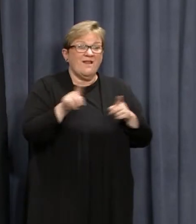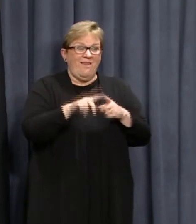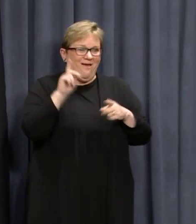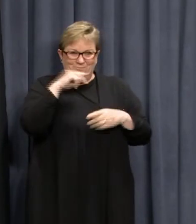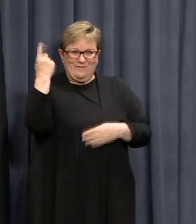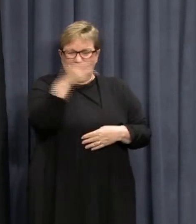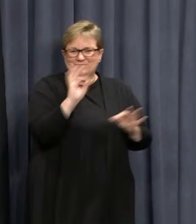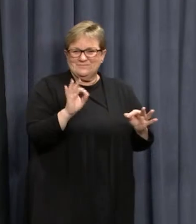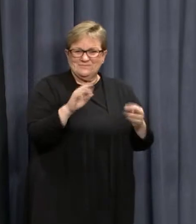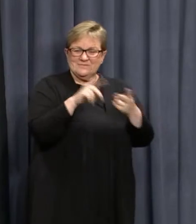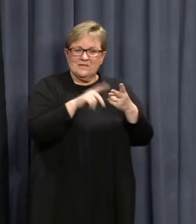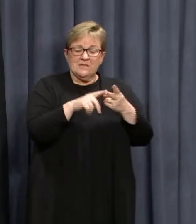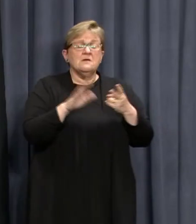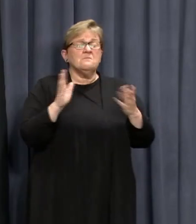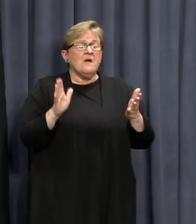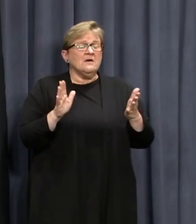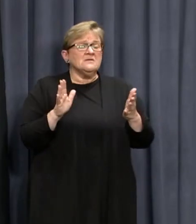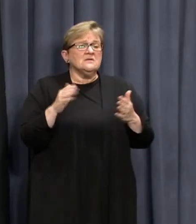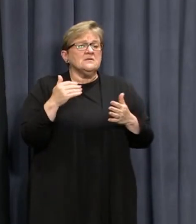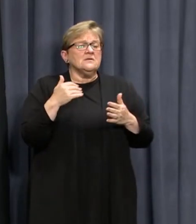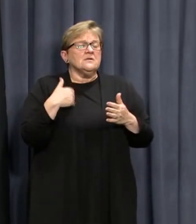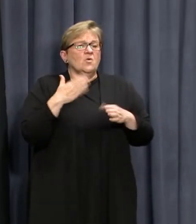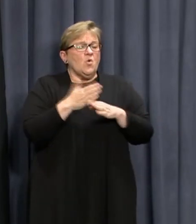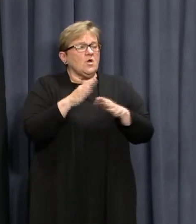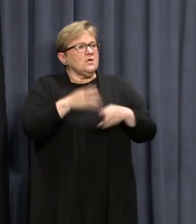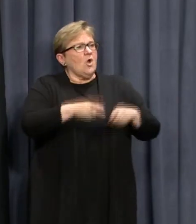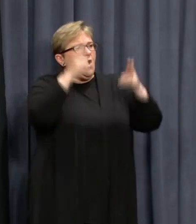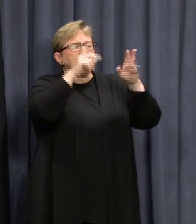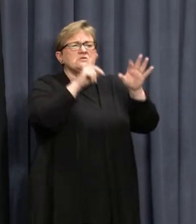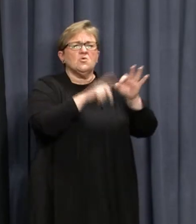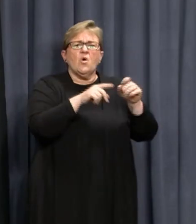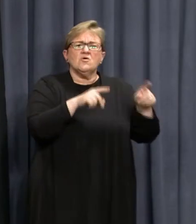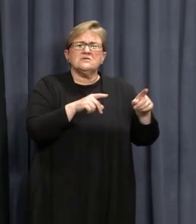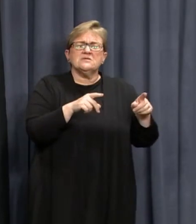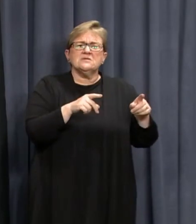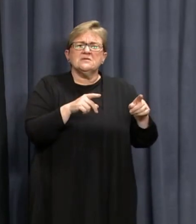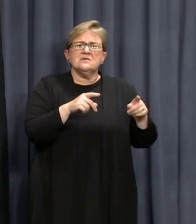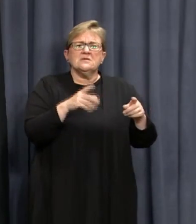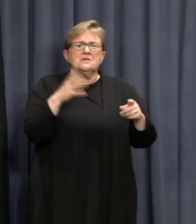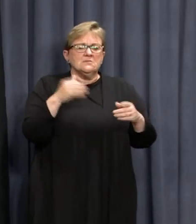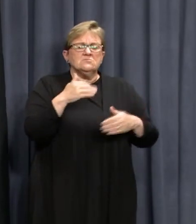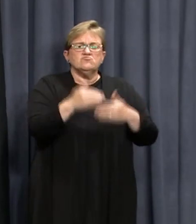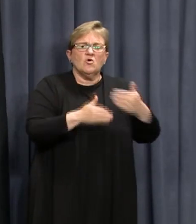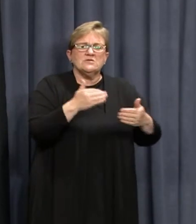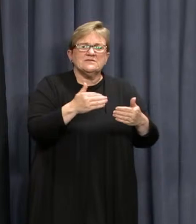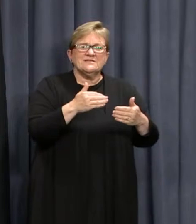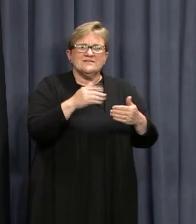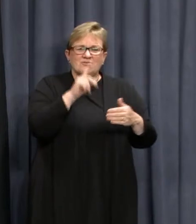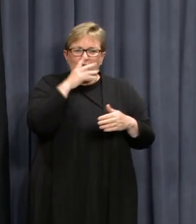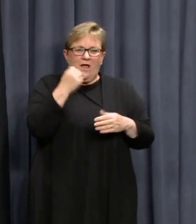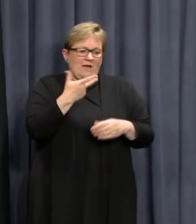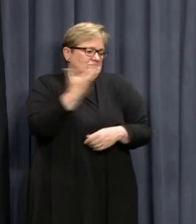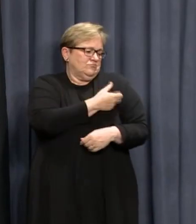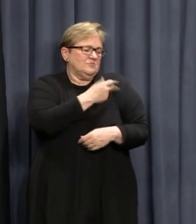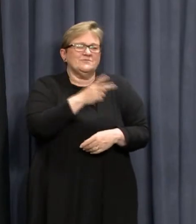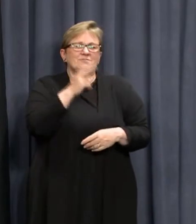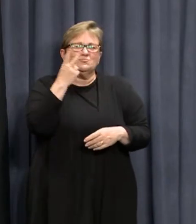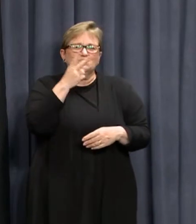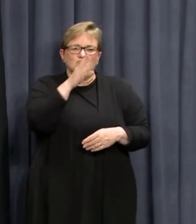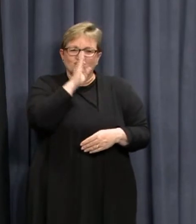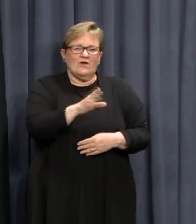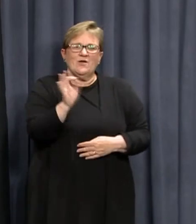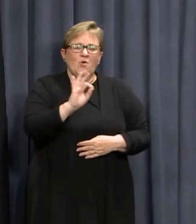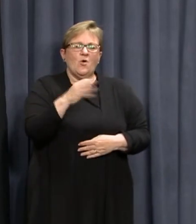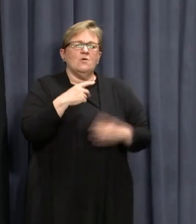like most people. But obviously working in hotel quarantine, it's an ongoing process because you don't have both shots at once. As you know,